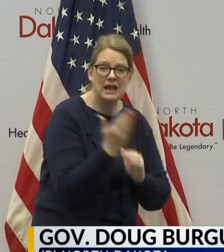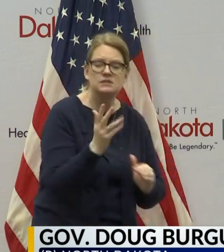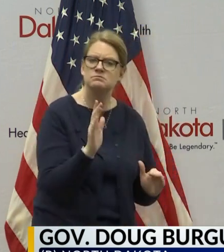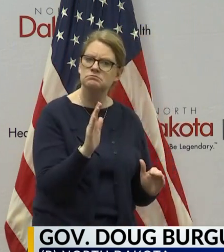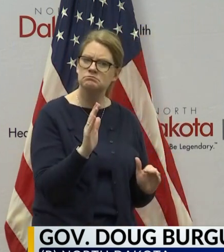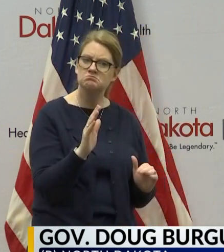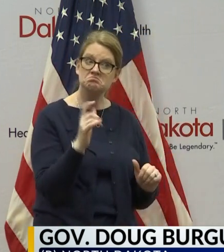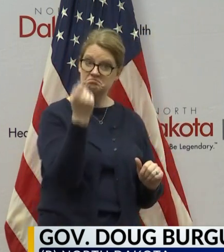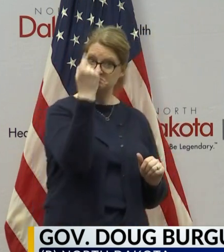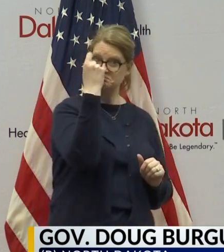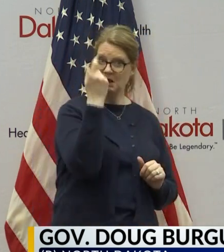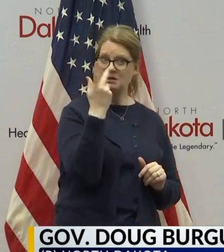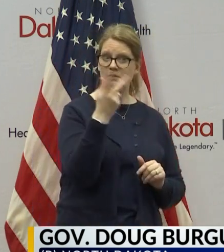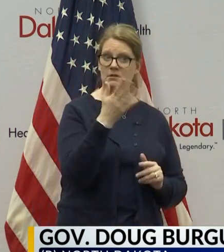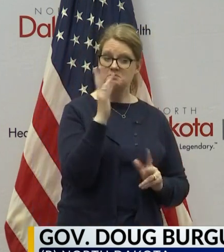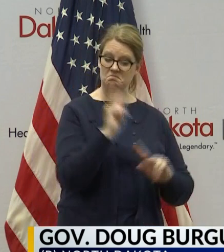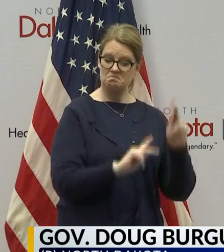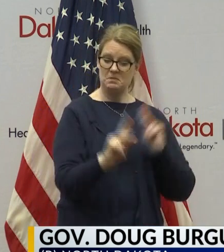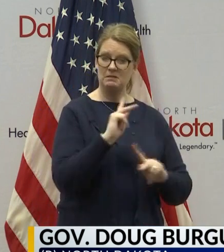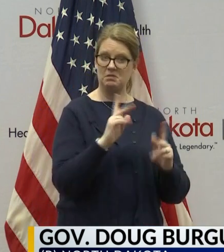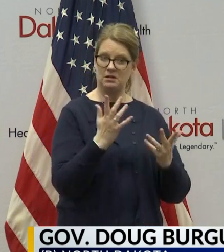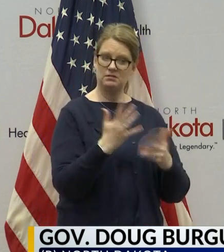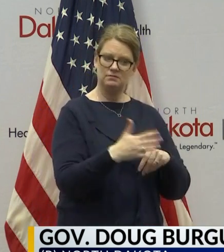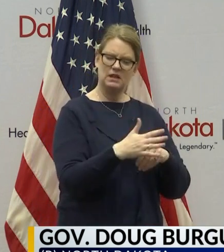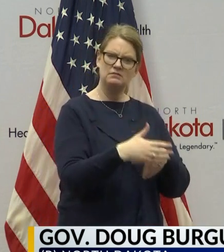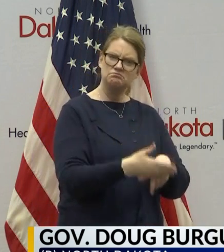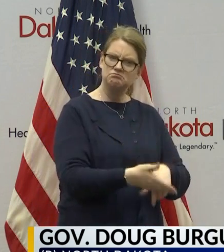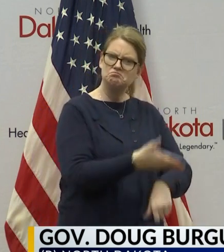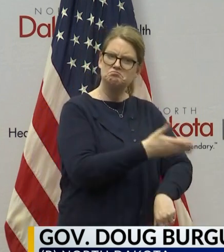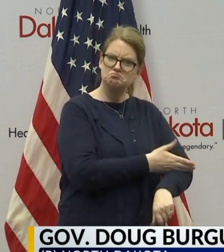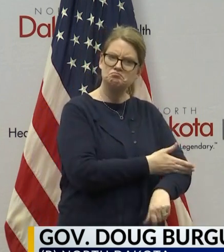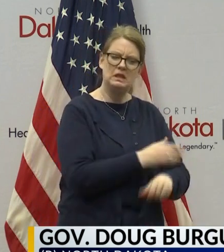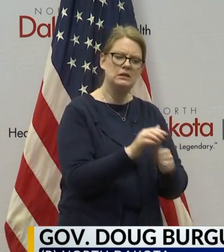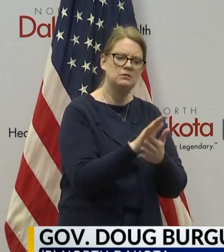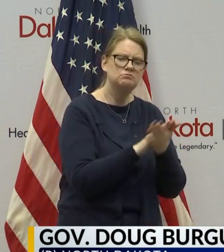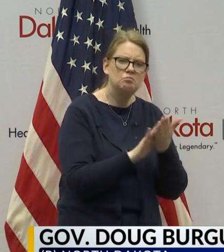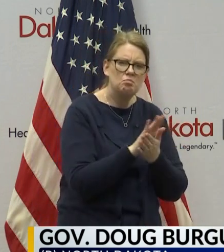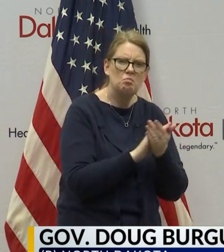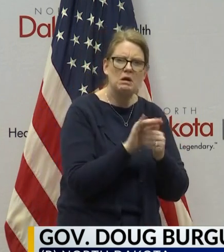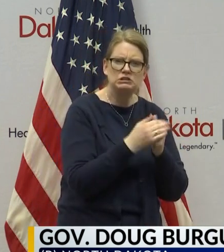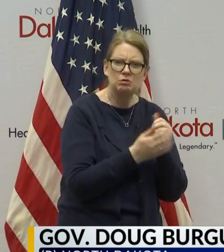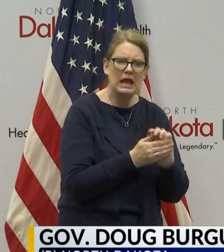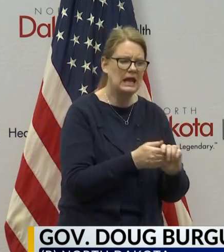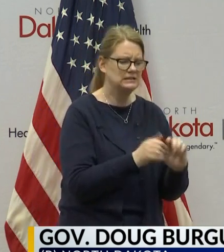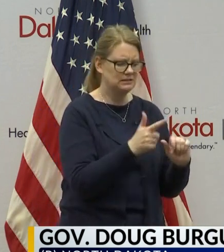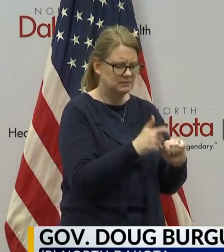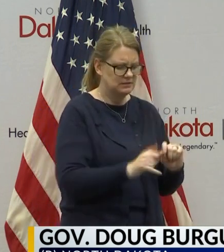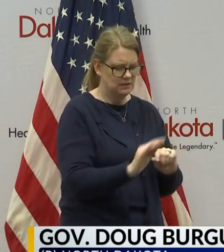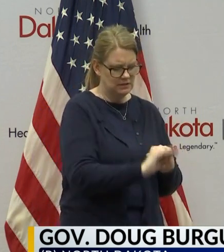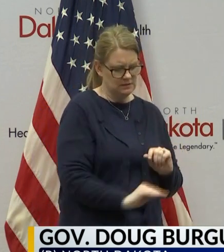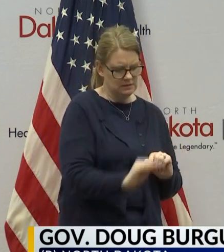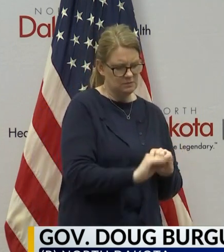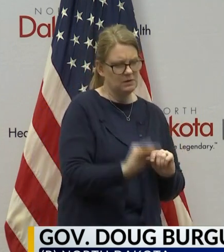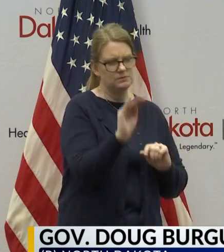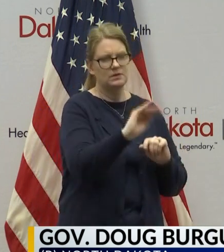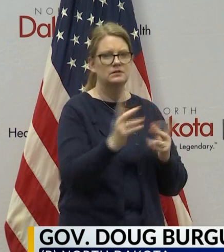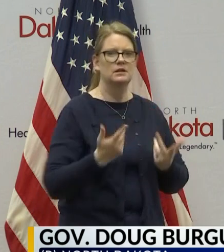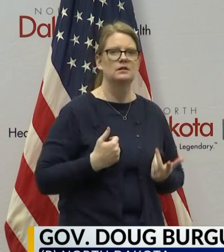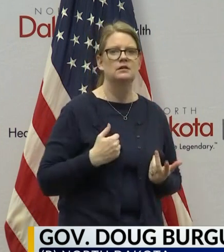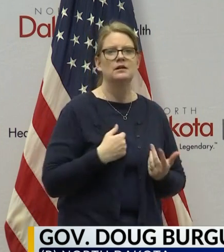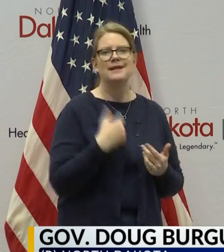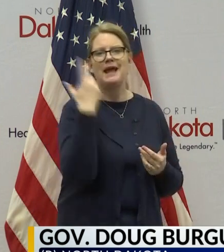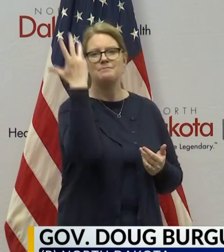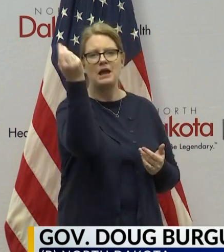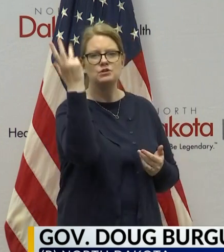better at washing their hands and disinfecting surfaces. But, again, if you're going in, if you're saying, hey, I'm out doing